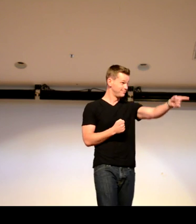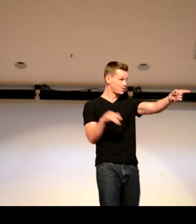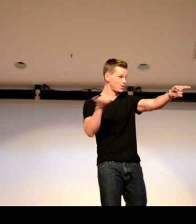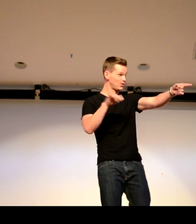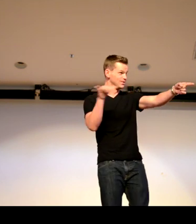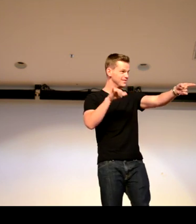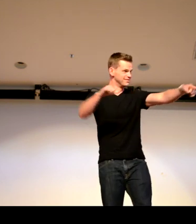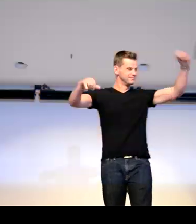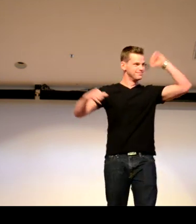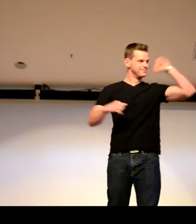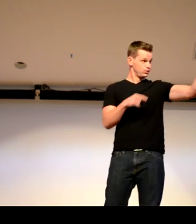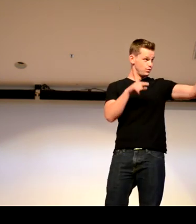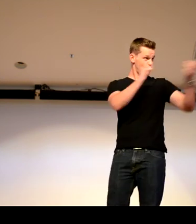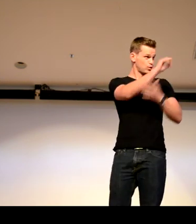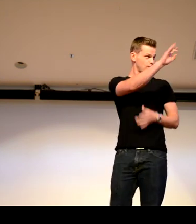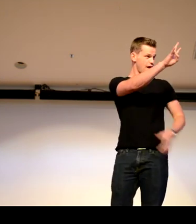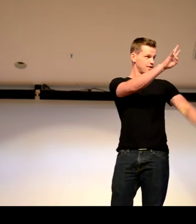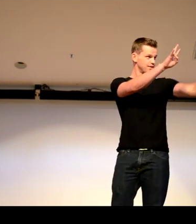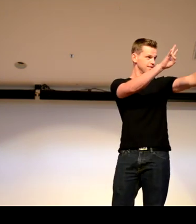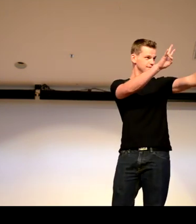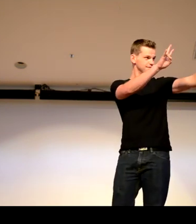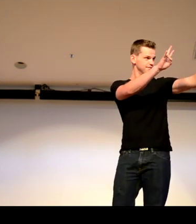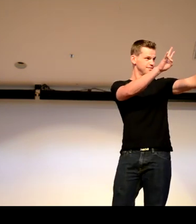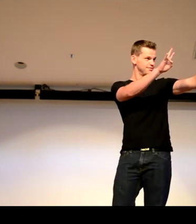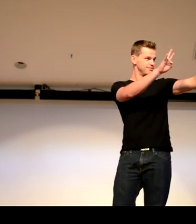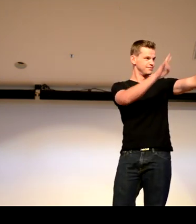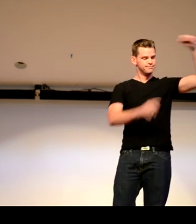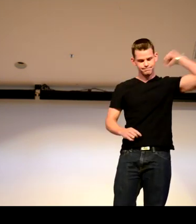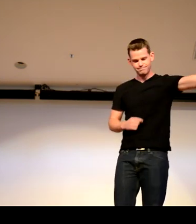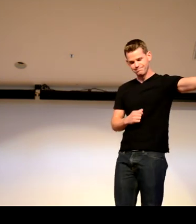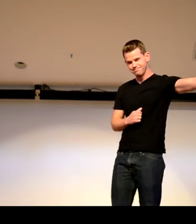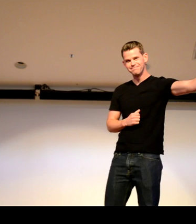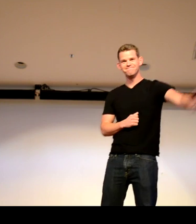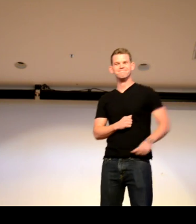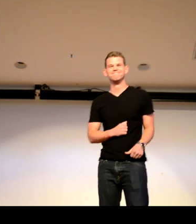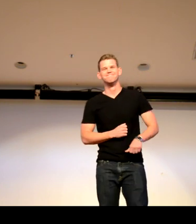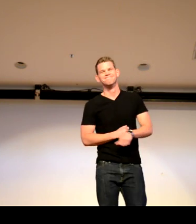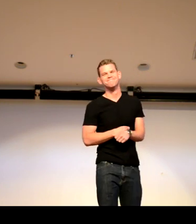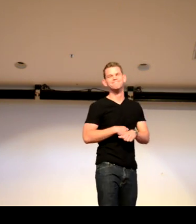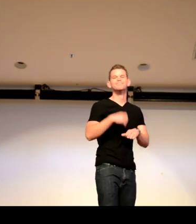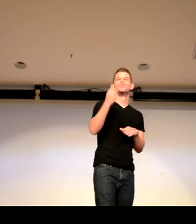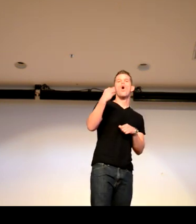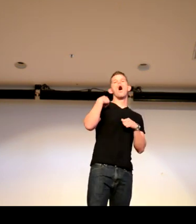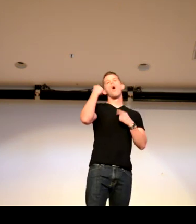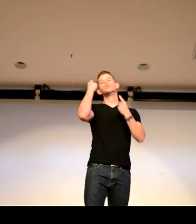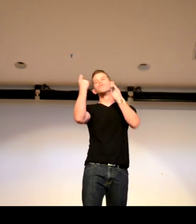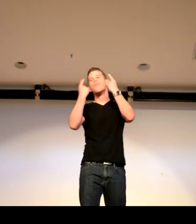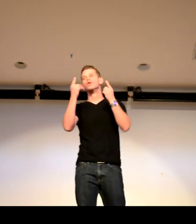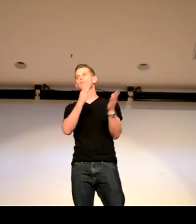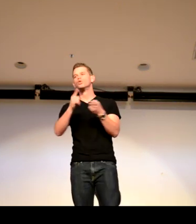Yeah, you too? All right. You graduated in 2007? All right. Good for you. All right. I was